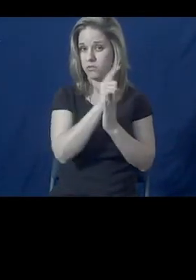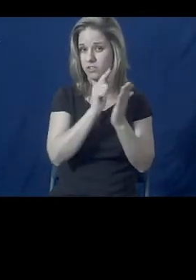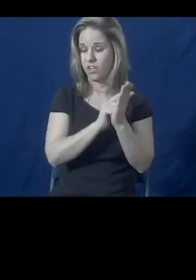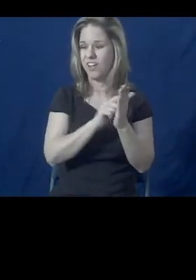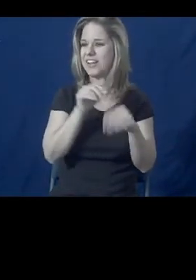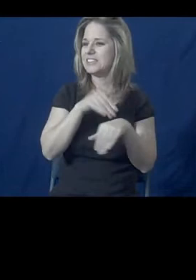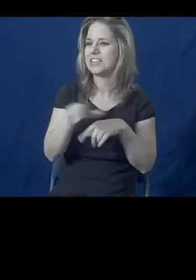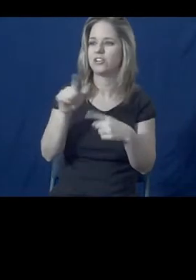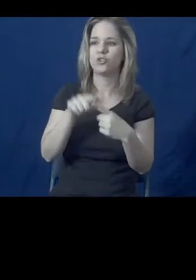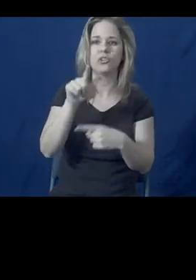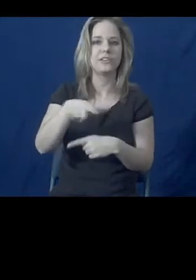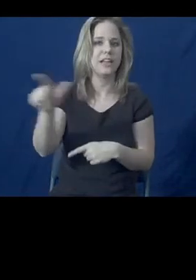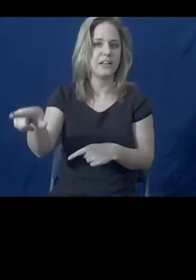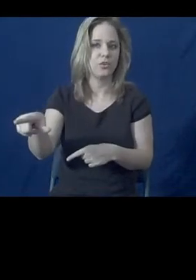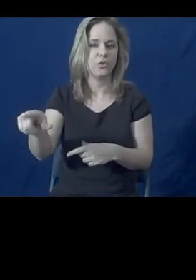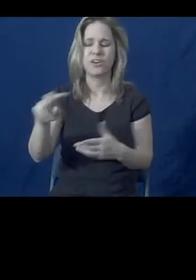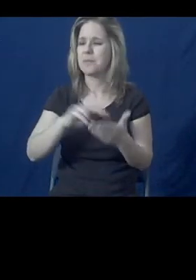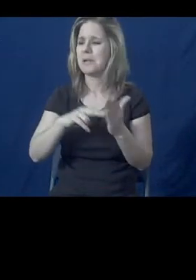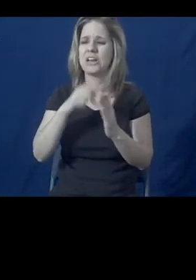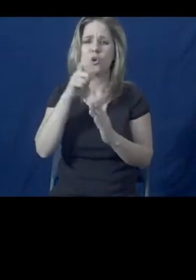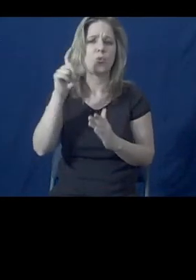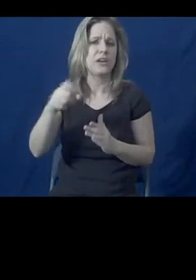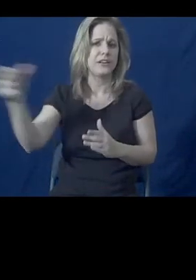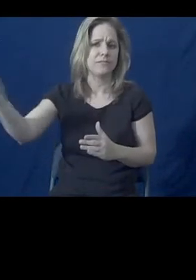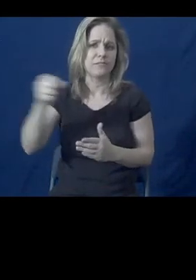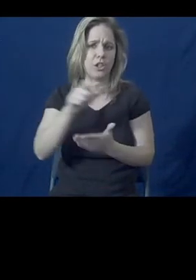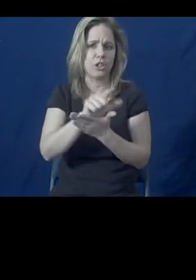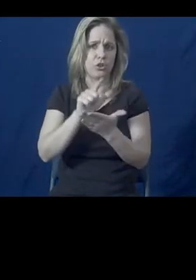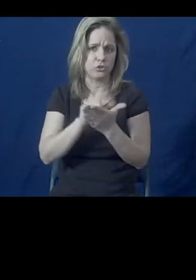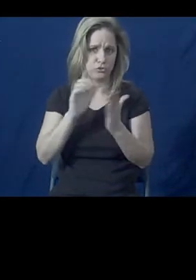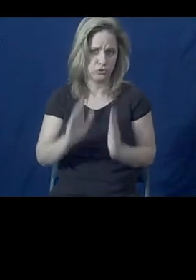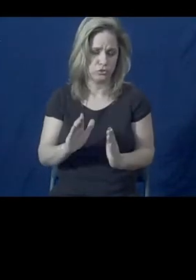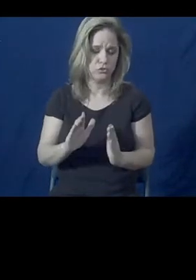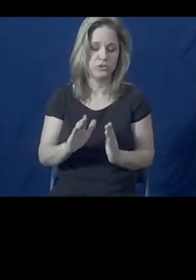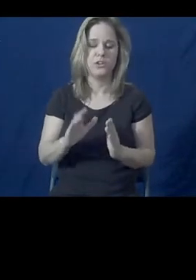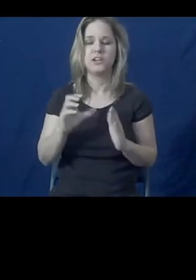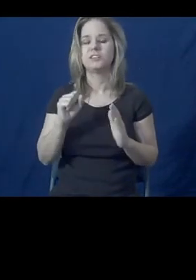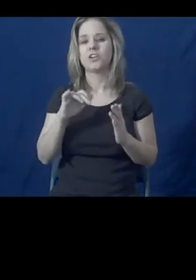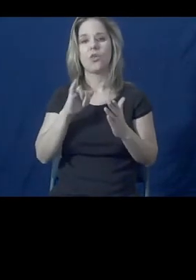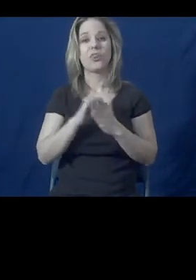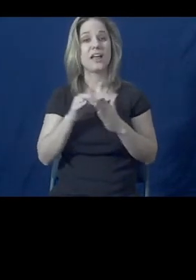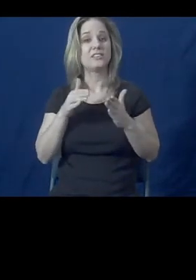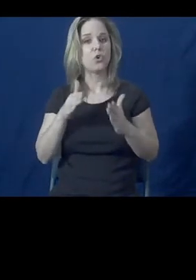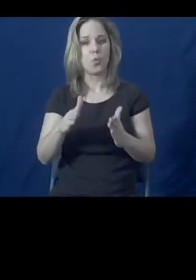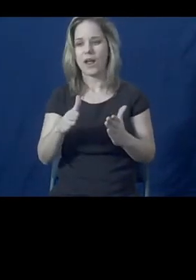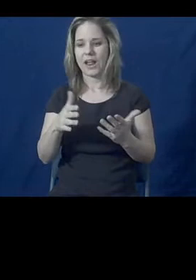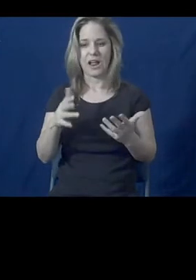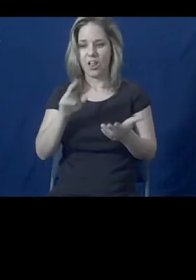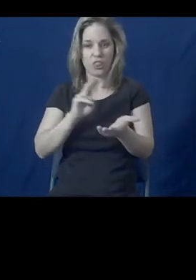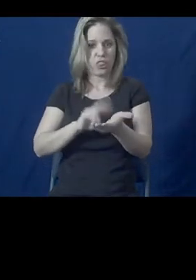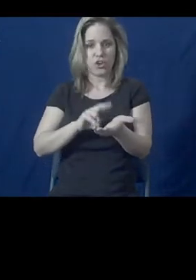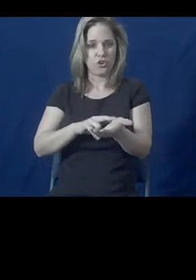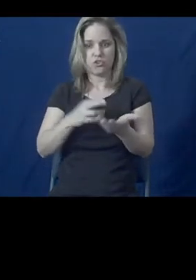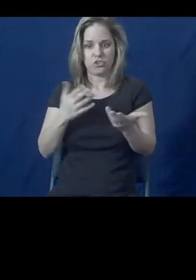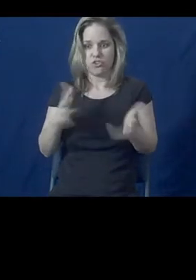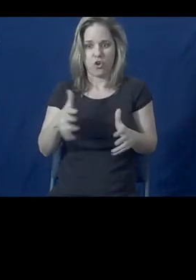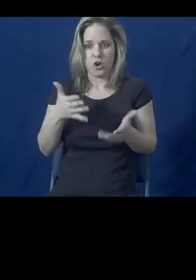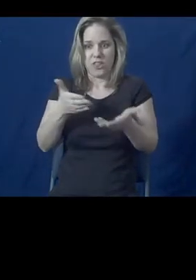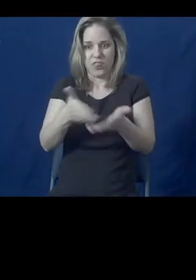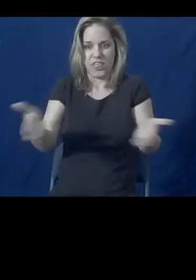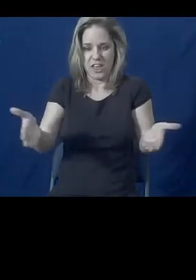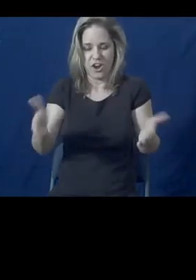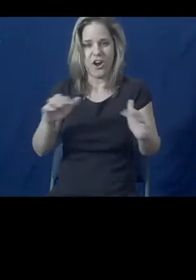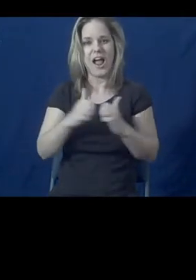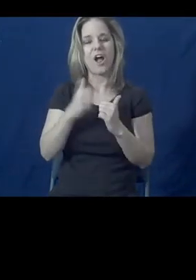resort to an attorney. So basically it's looking for ways to leverage existing resources to more effectively and efficiently